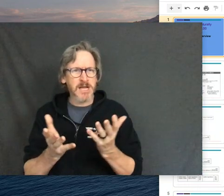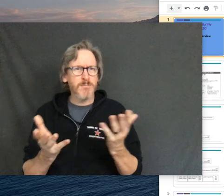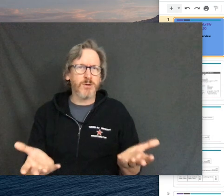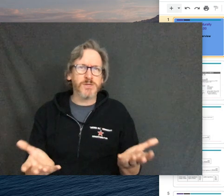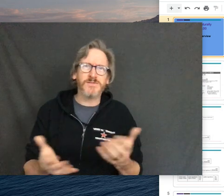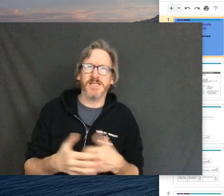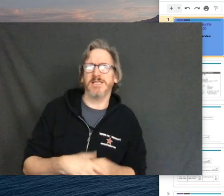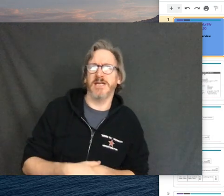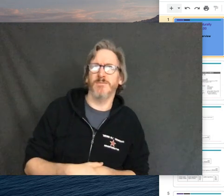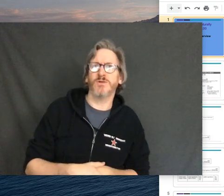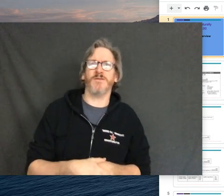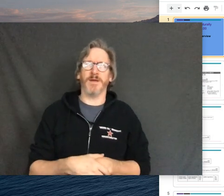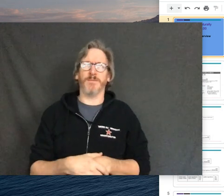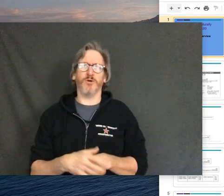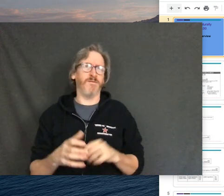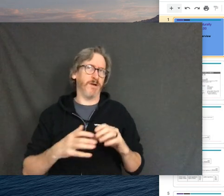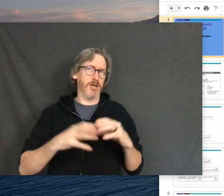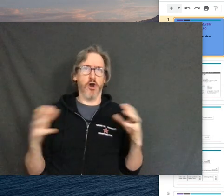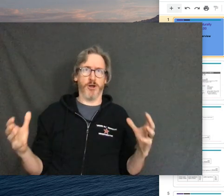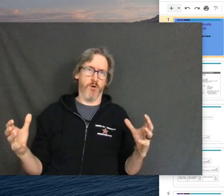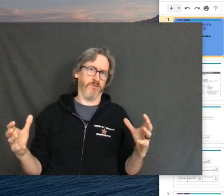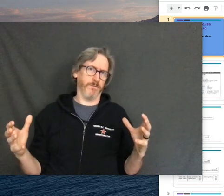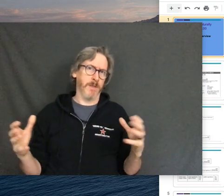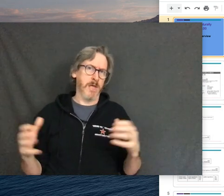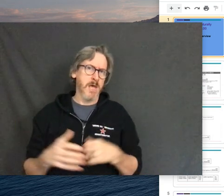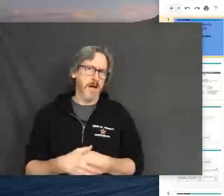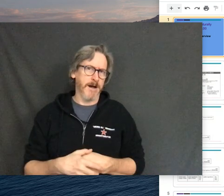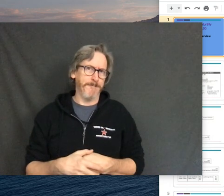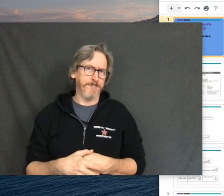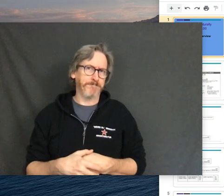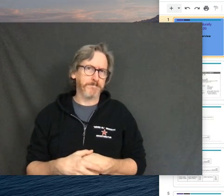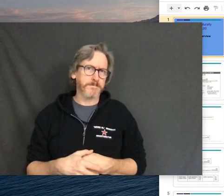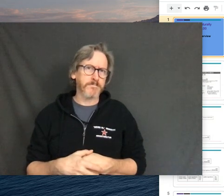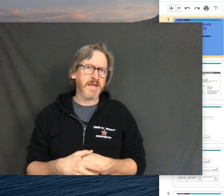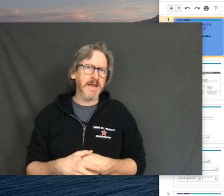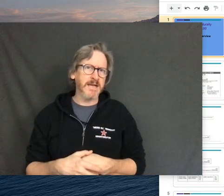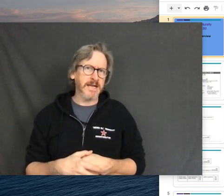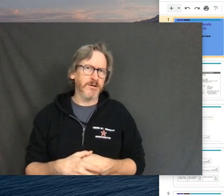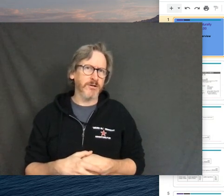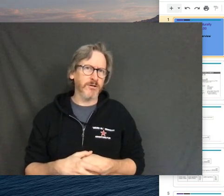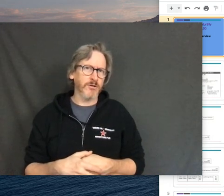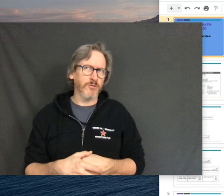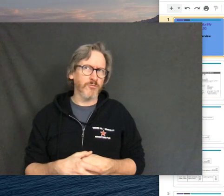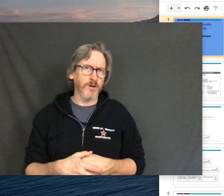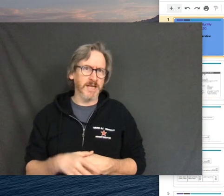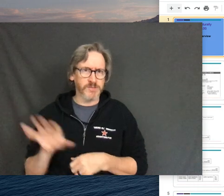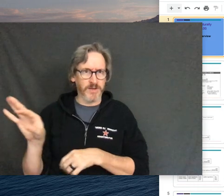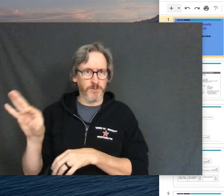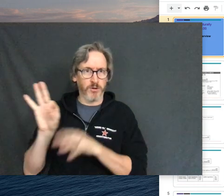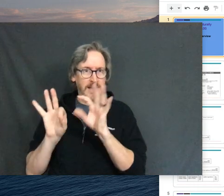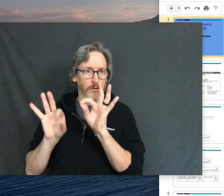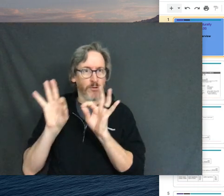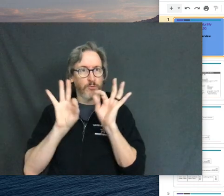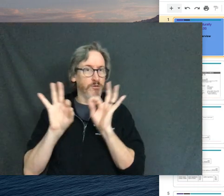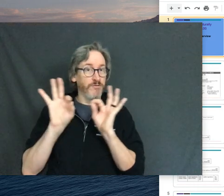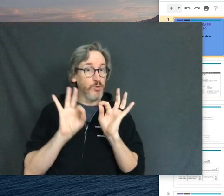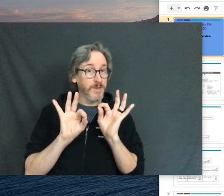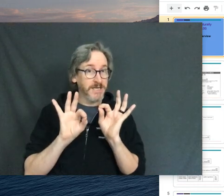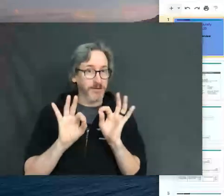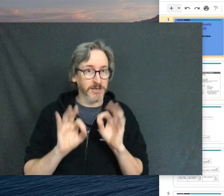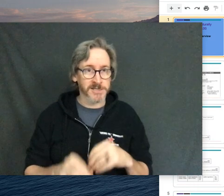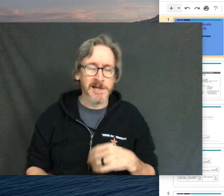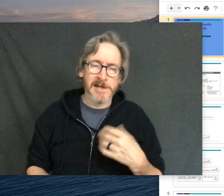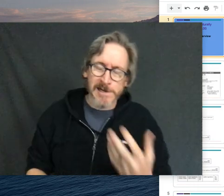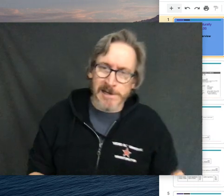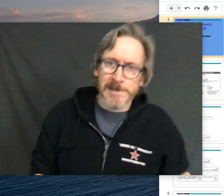Because most of 16, most of the pink book we've already gone over. And it really is we have to pull out the review